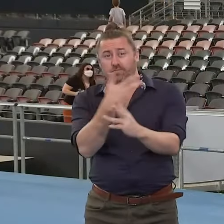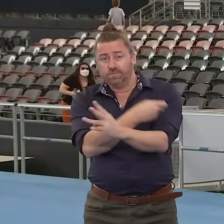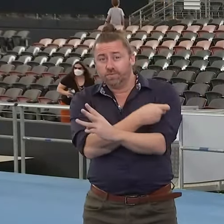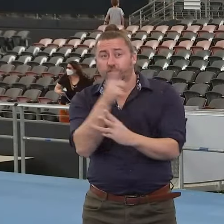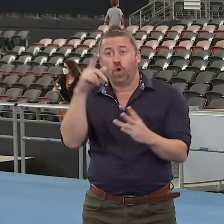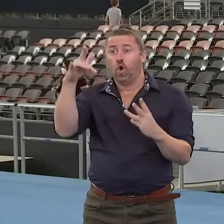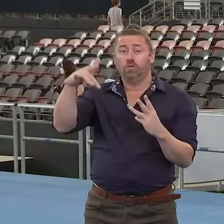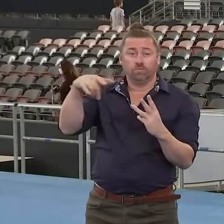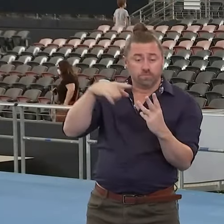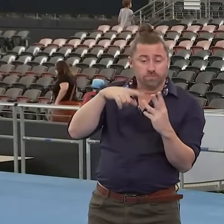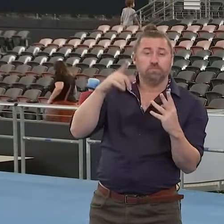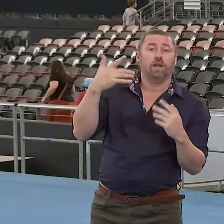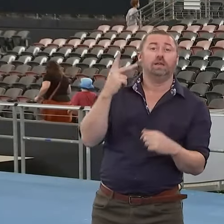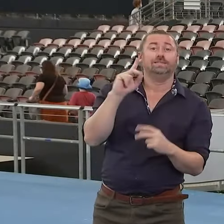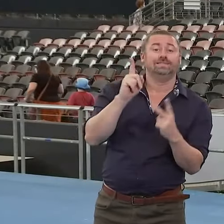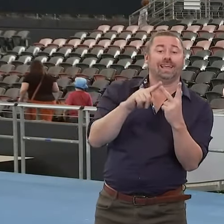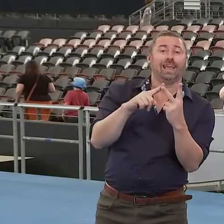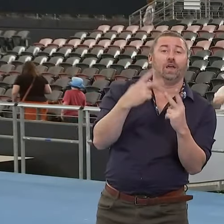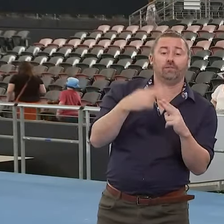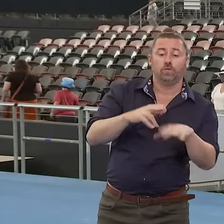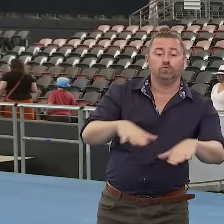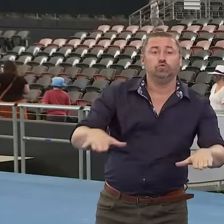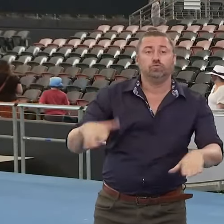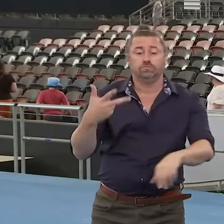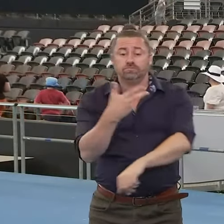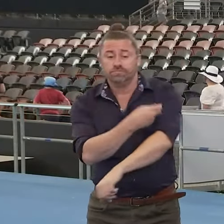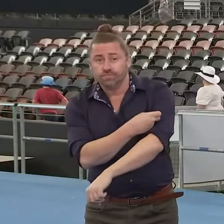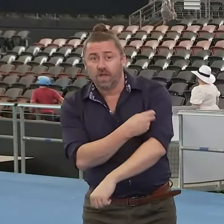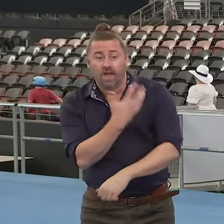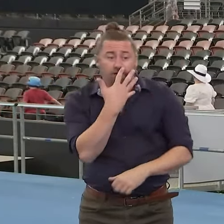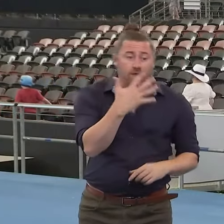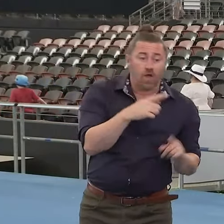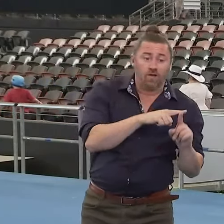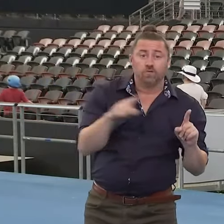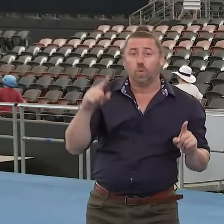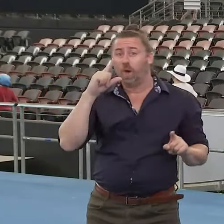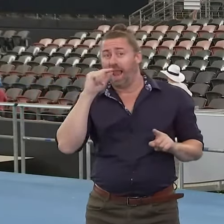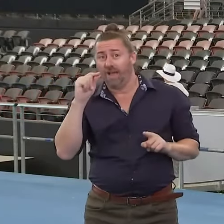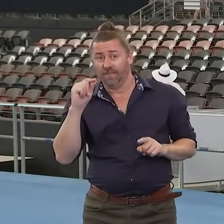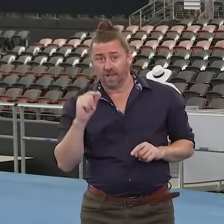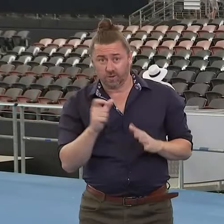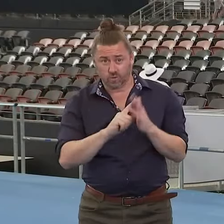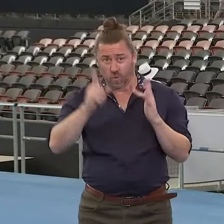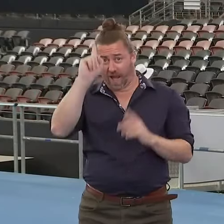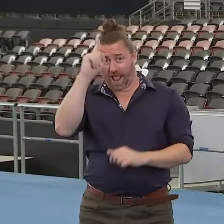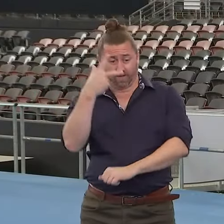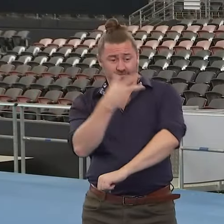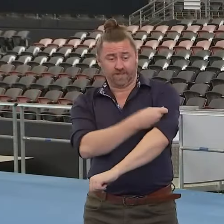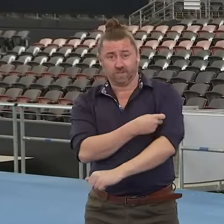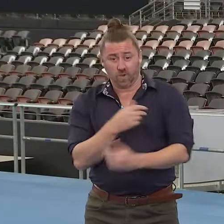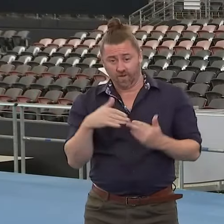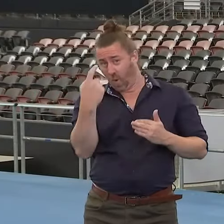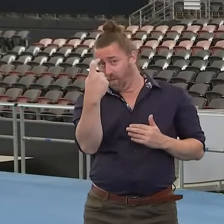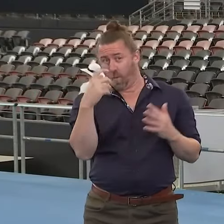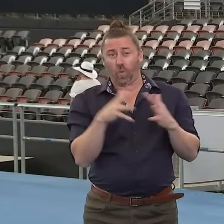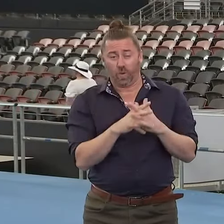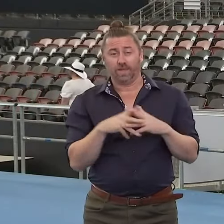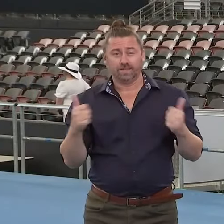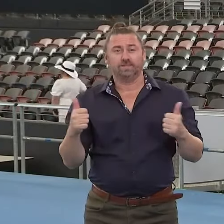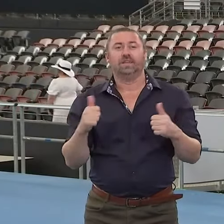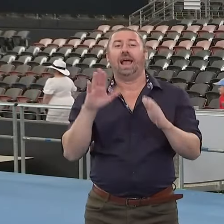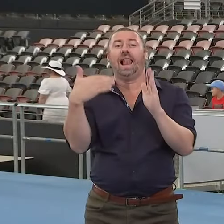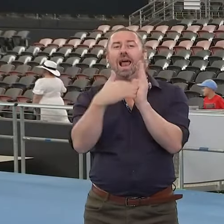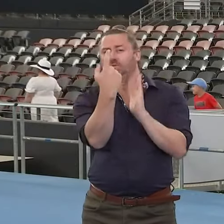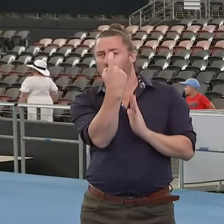second dose for your children. And for your young children, five to 11, it's really important to get that first dose. So everyone's got a week until then. OK,